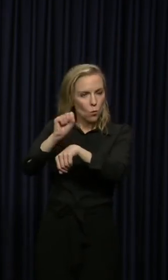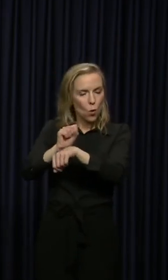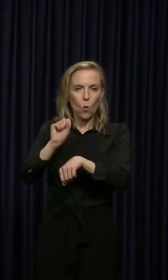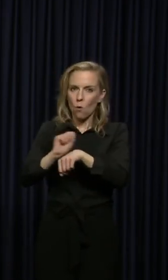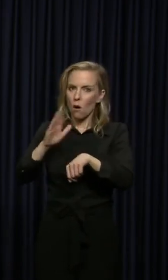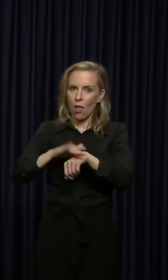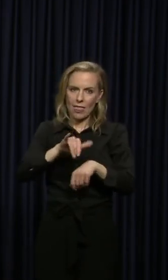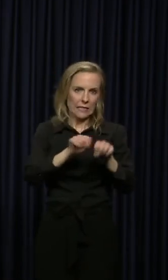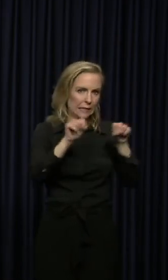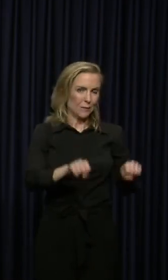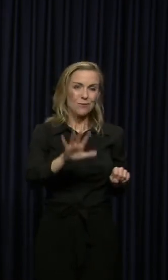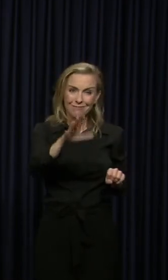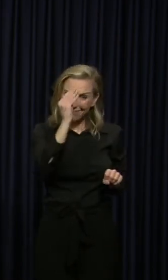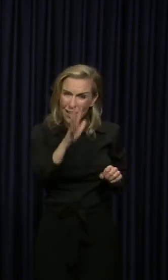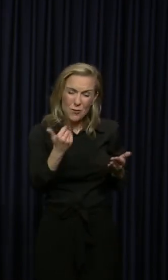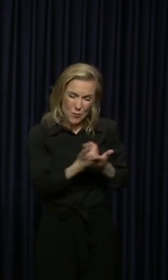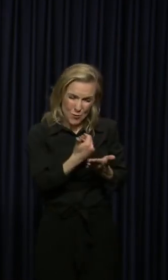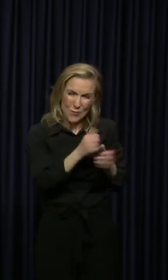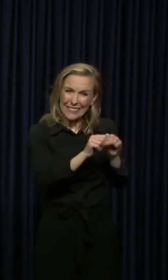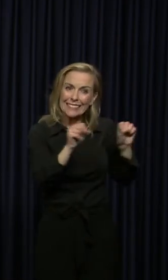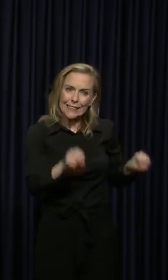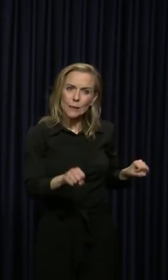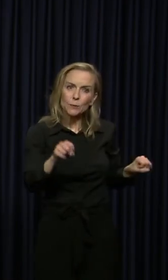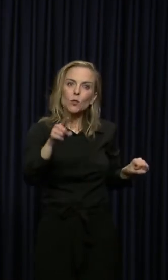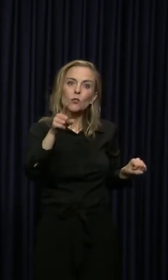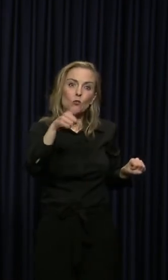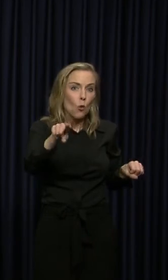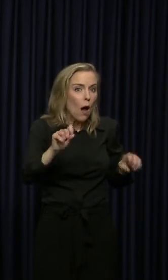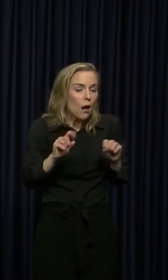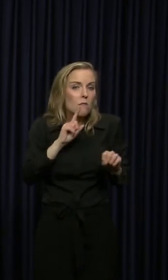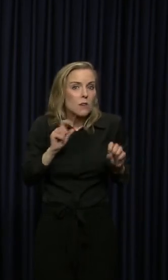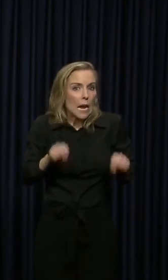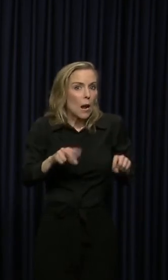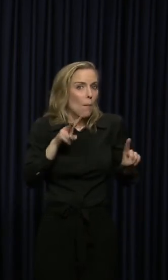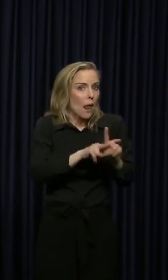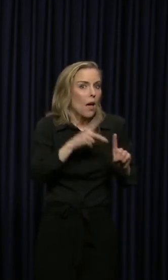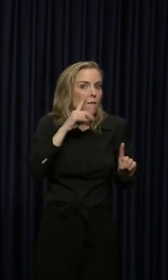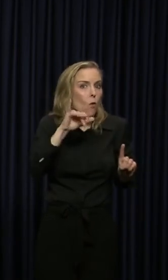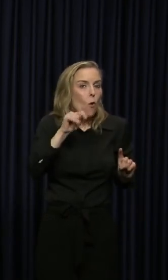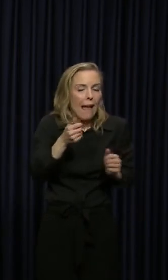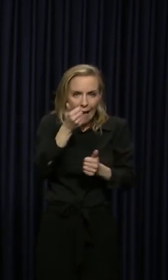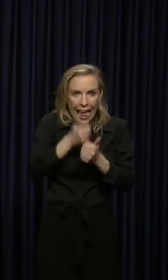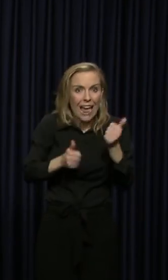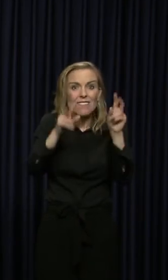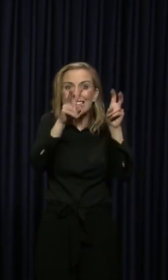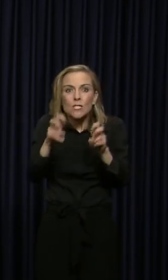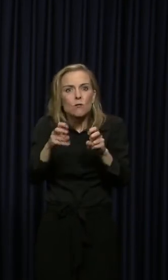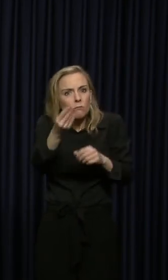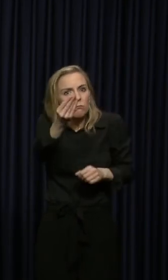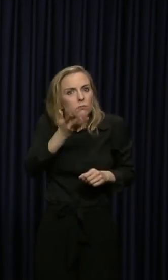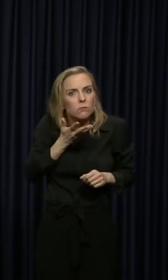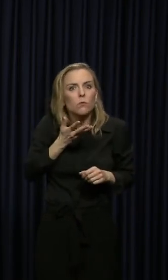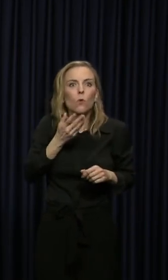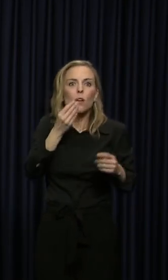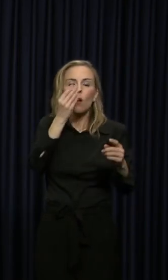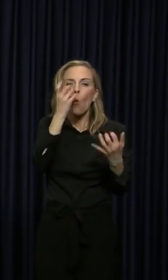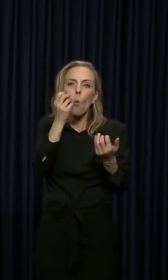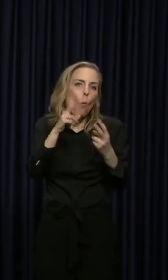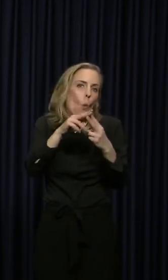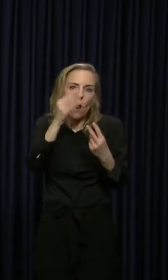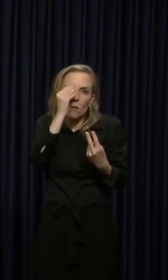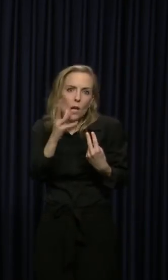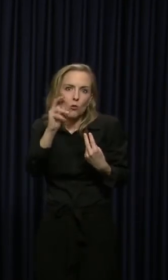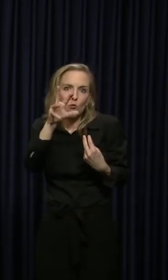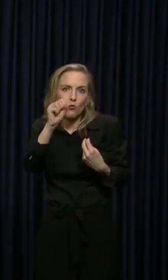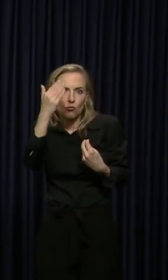day. It's entirely new uh, that you are eligible for it and every issue let us know or let the media know and we will work